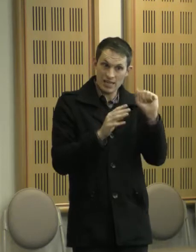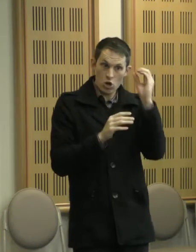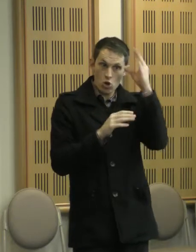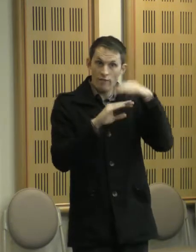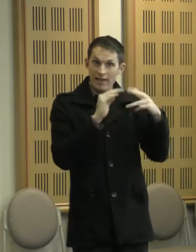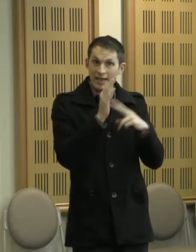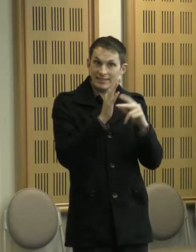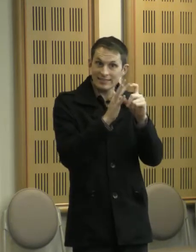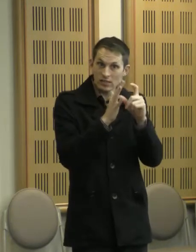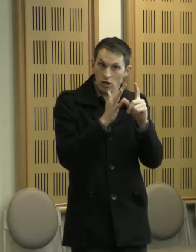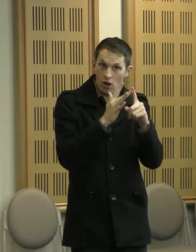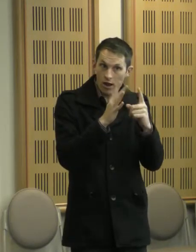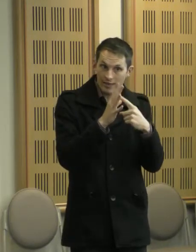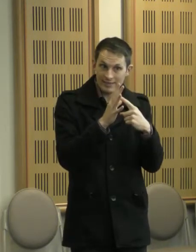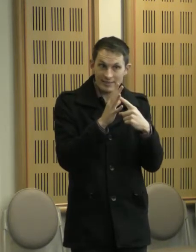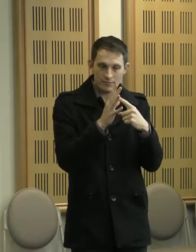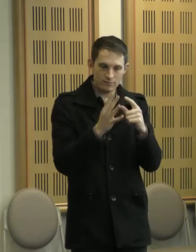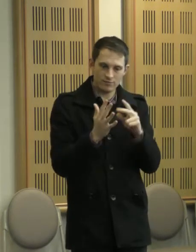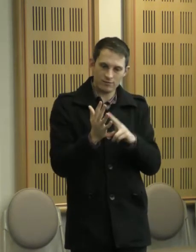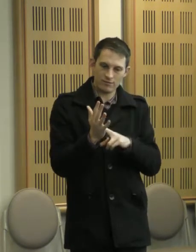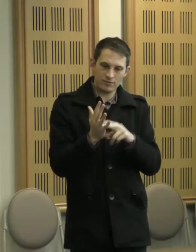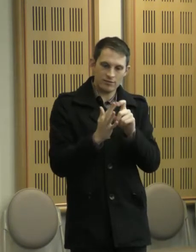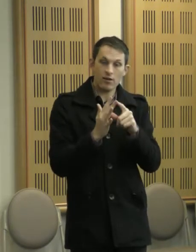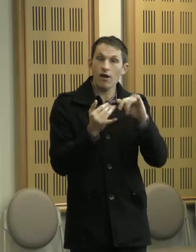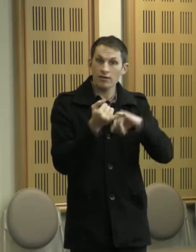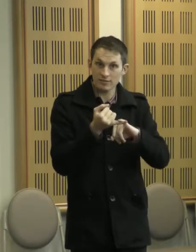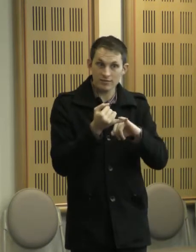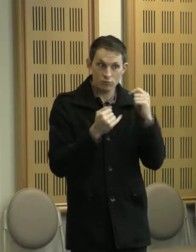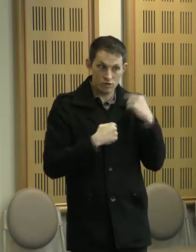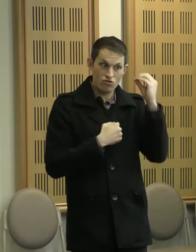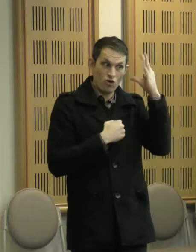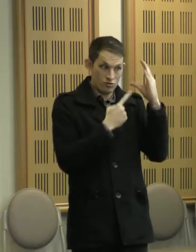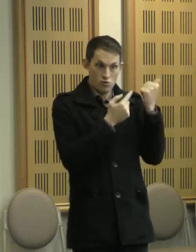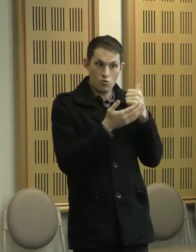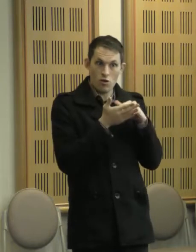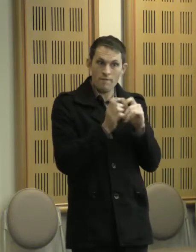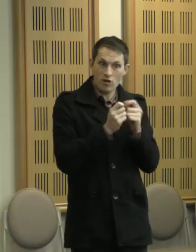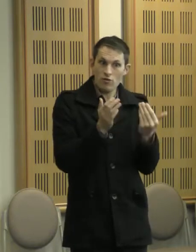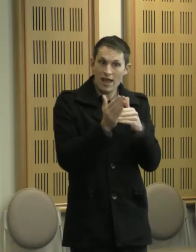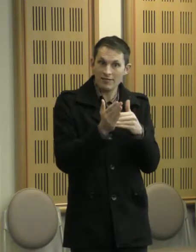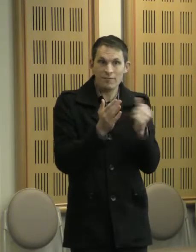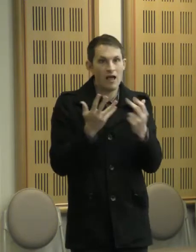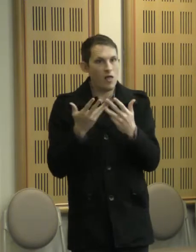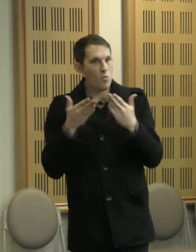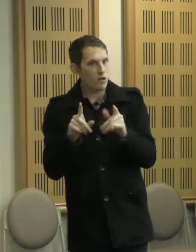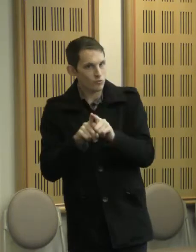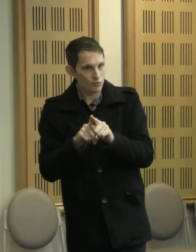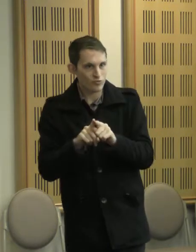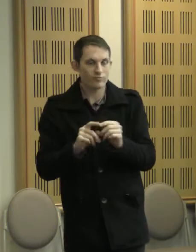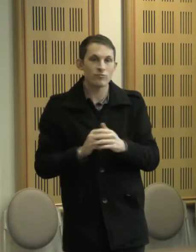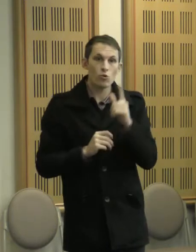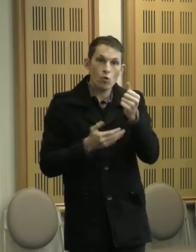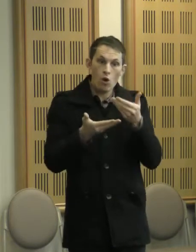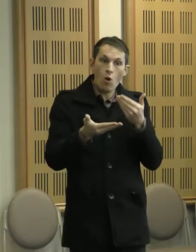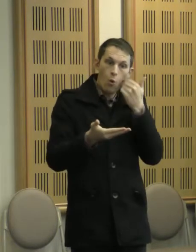of demonstrating a particular area where we can help, but there are others. Consult with co-op